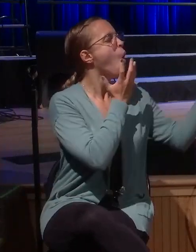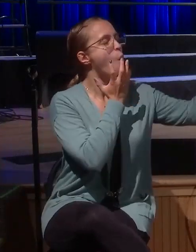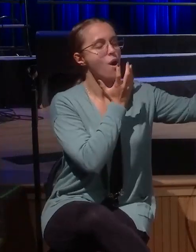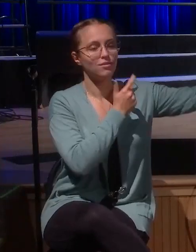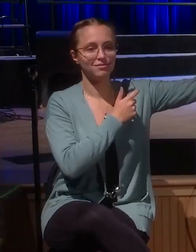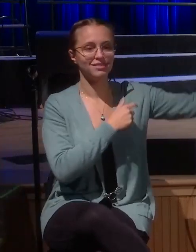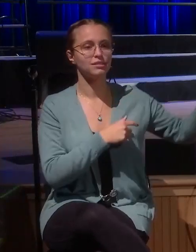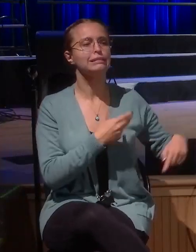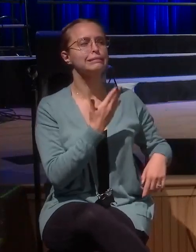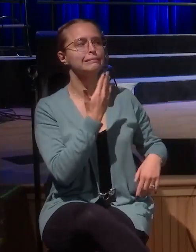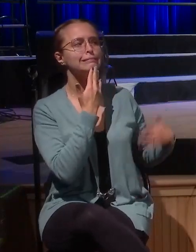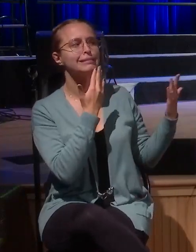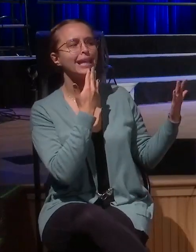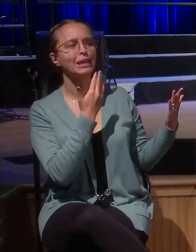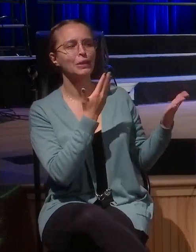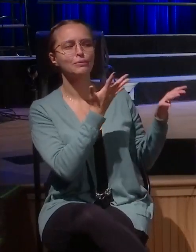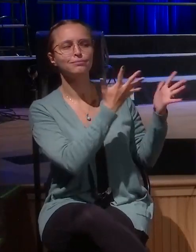I don't know who that was, but we'll talk later. Thank you.